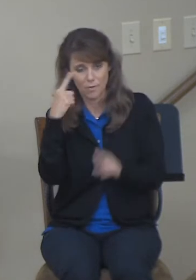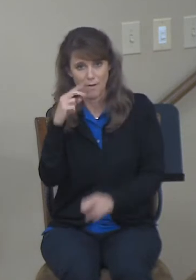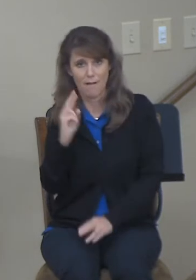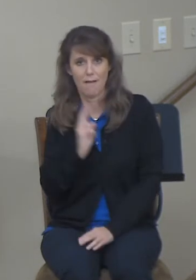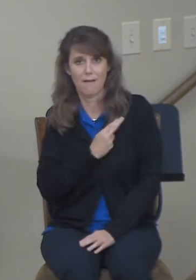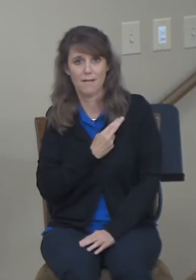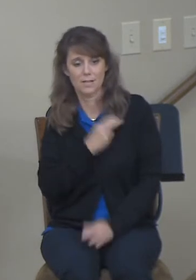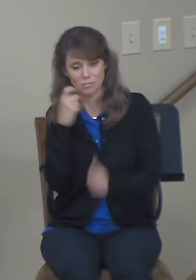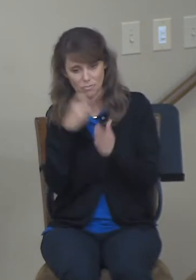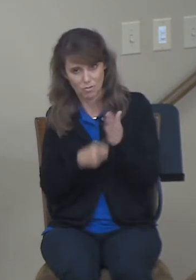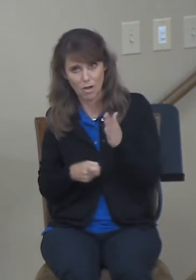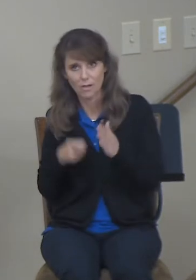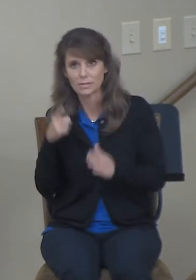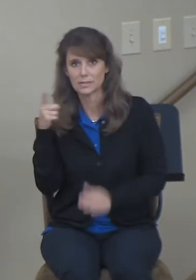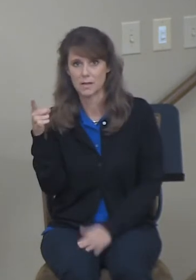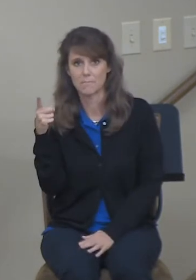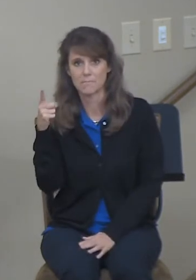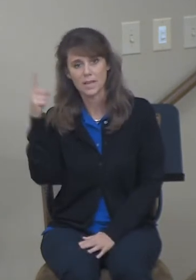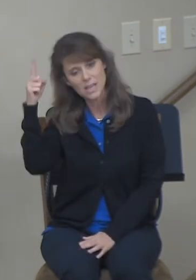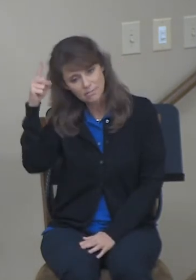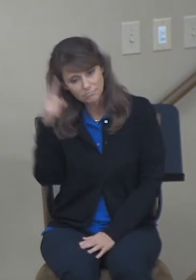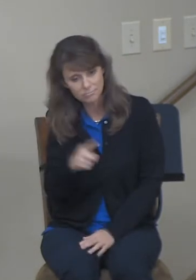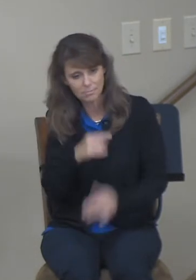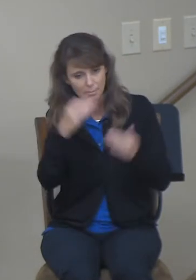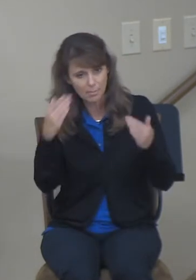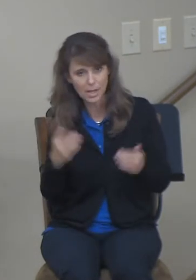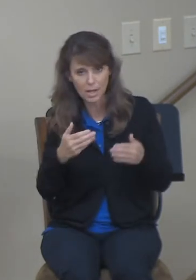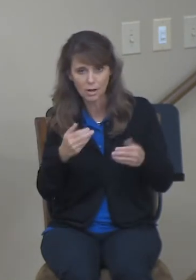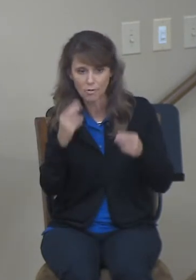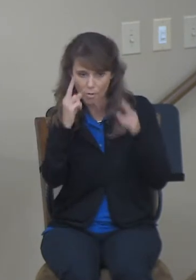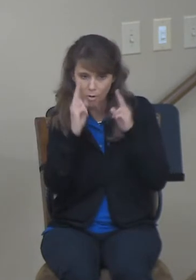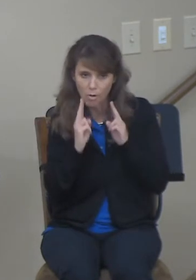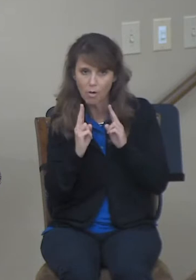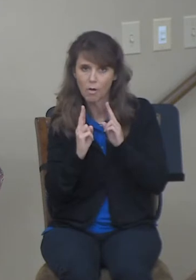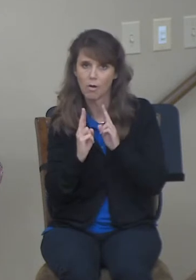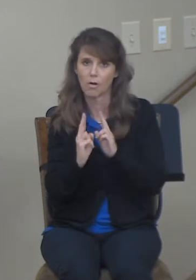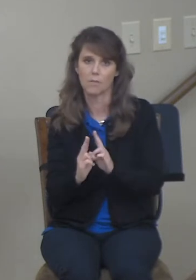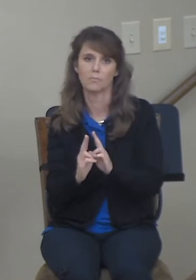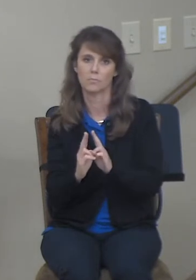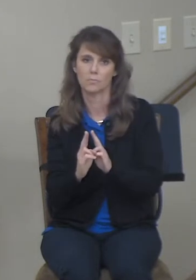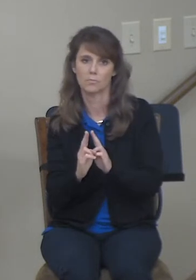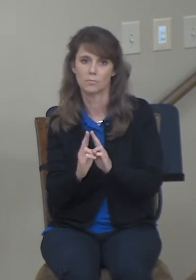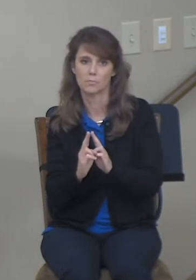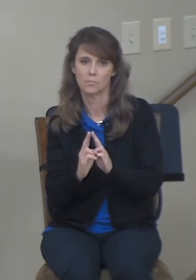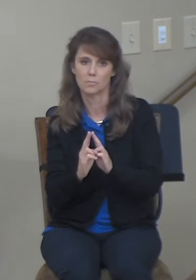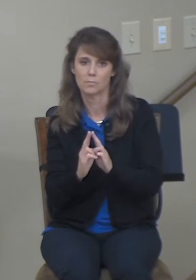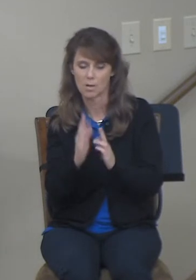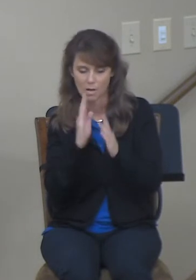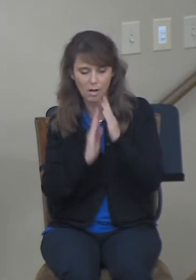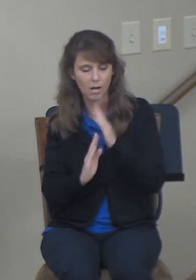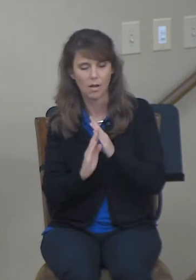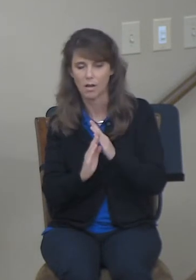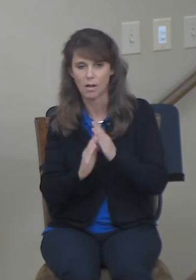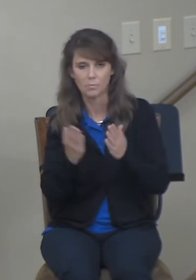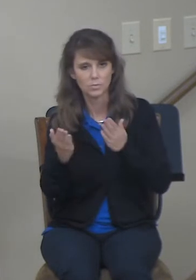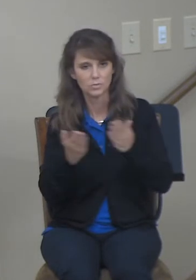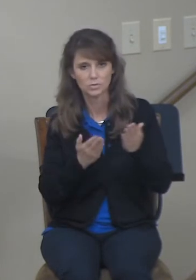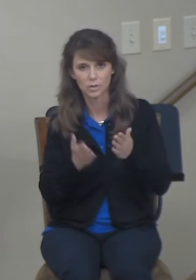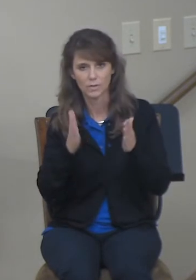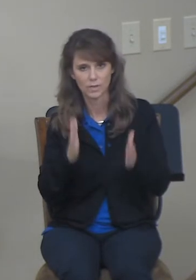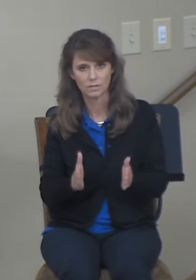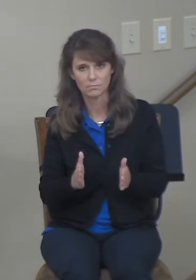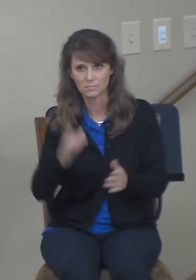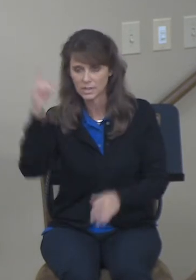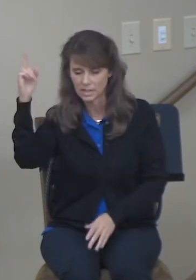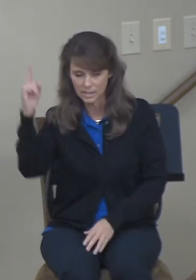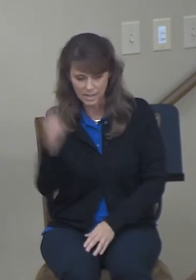come in the form of a humble servant. How he would impoverish himself and take on flesh, how he would take